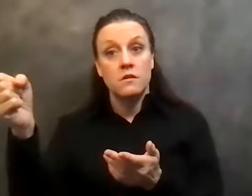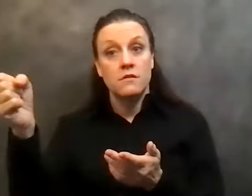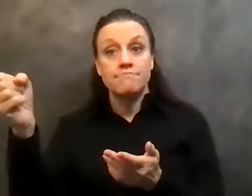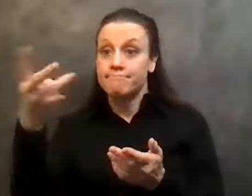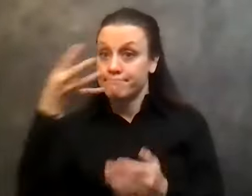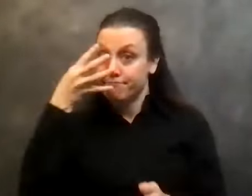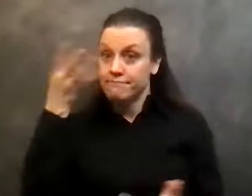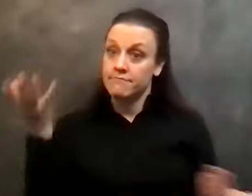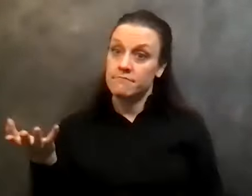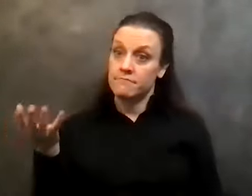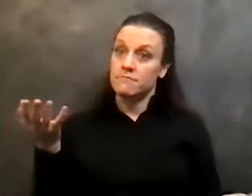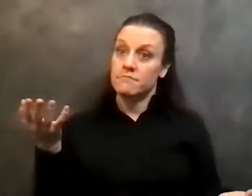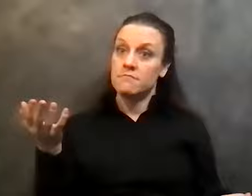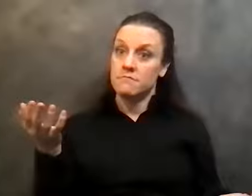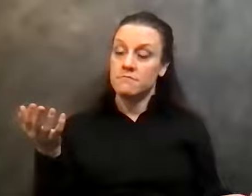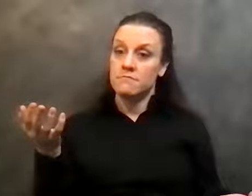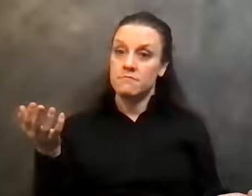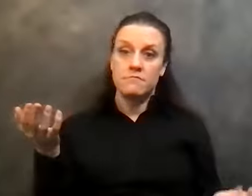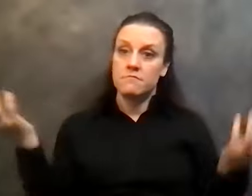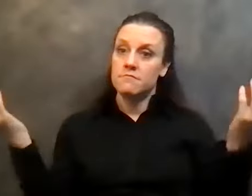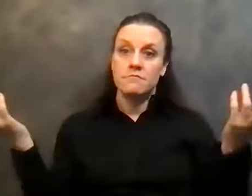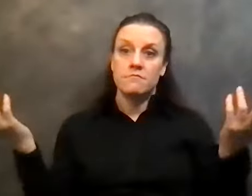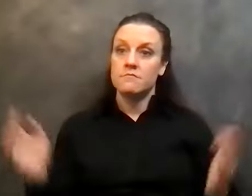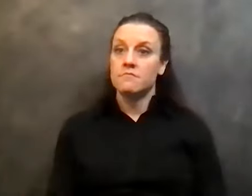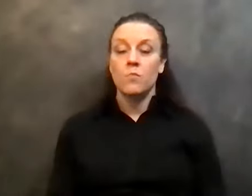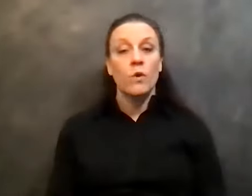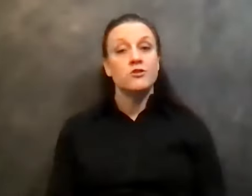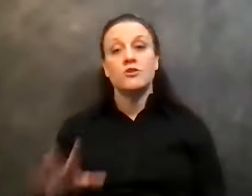You know what I mean? Like, like, we're just, we just break down emotionally.